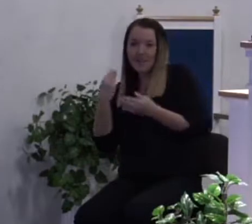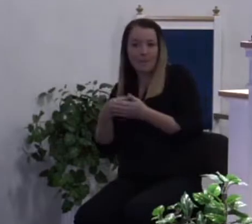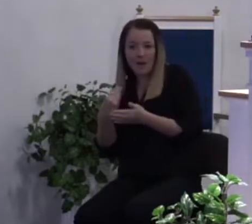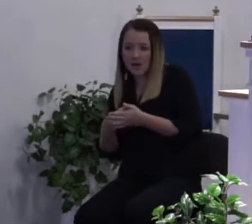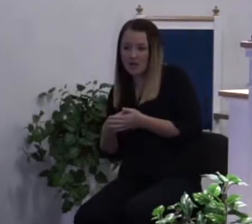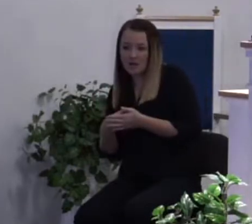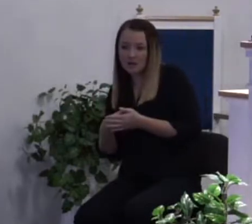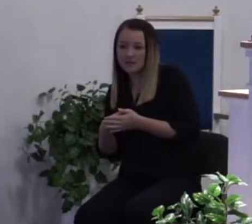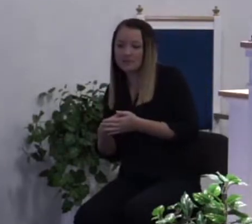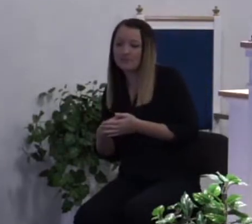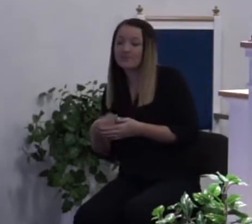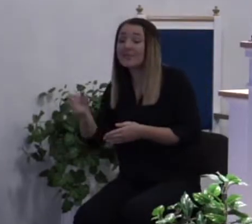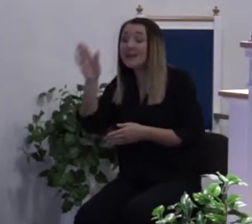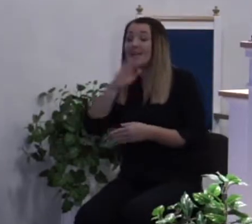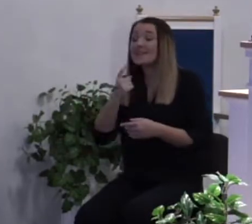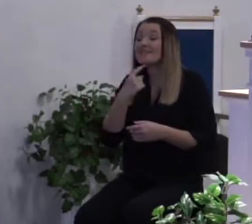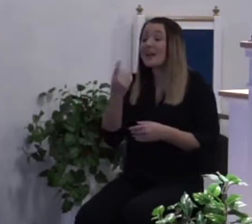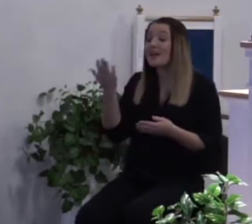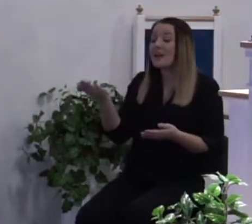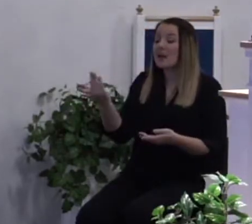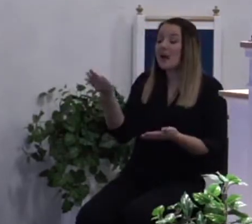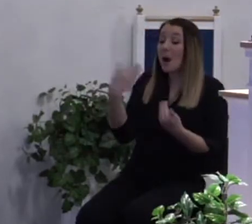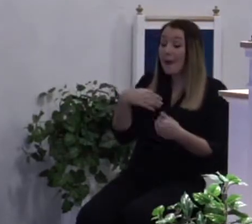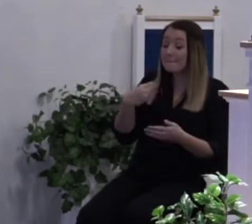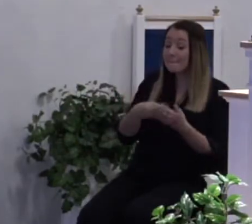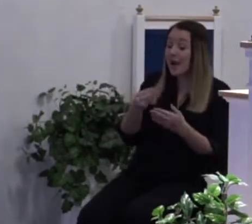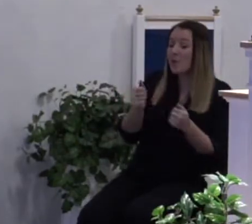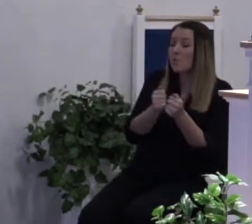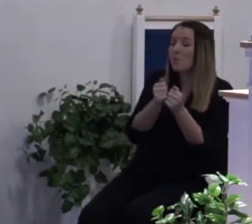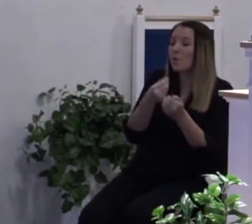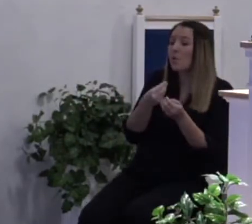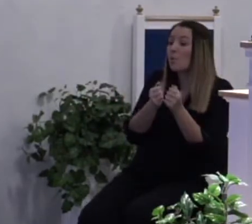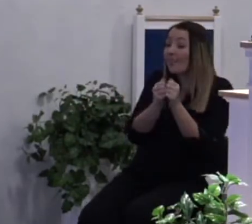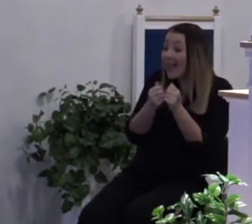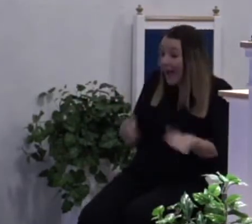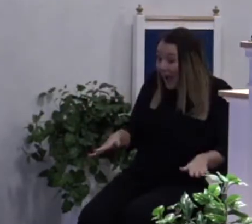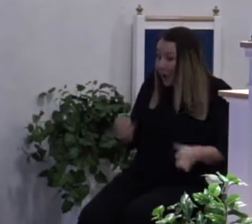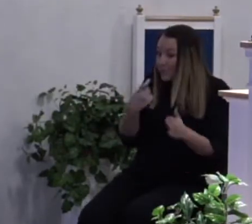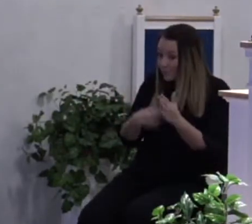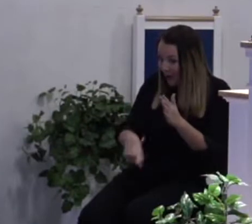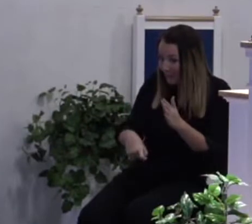God said come and buy without price. Don't cut your ties off saints.